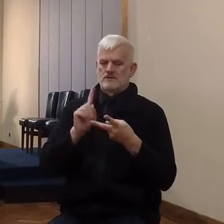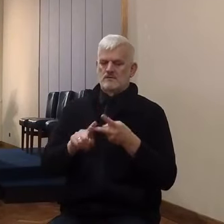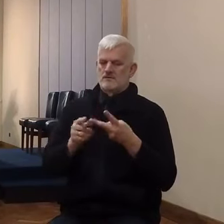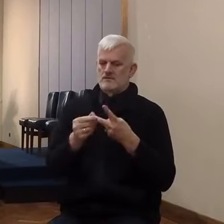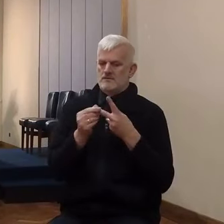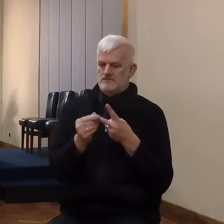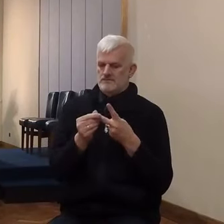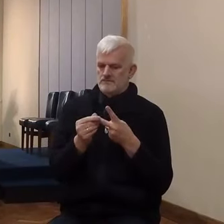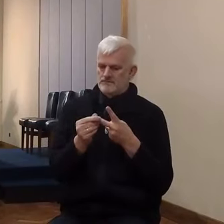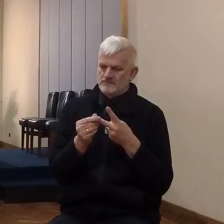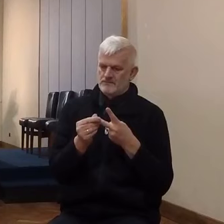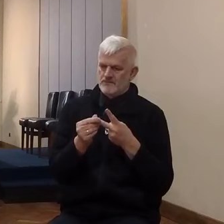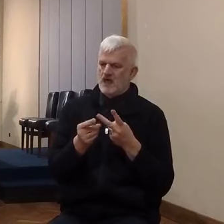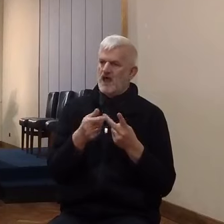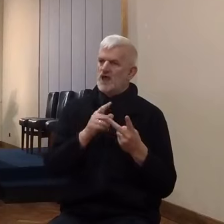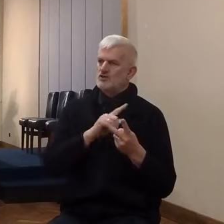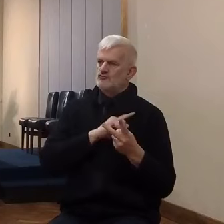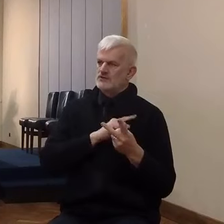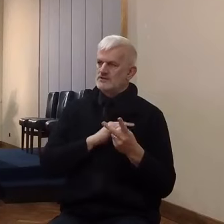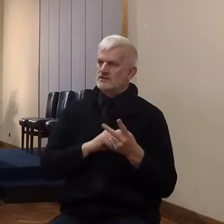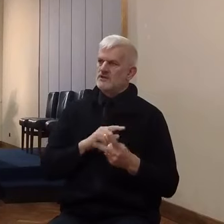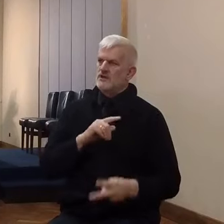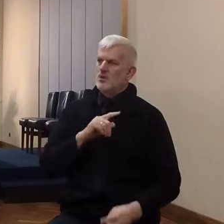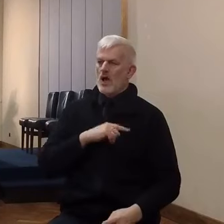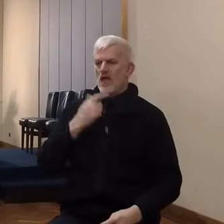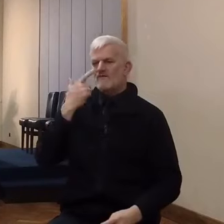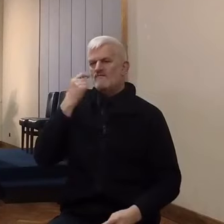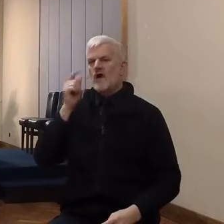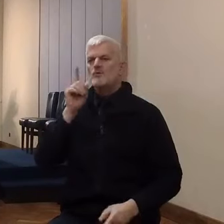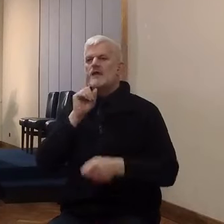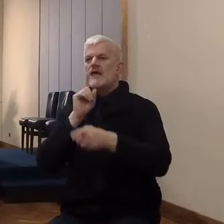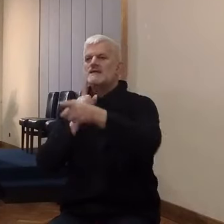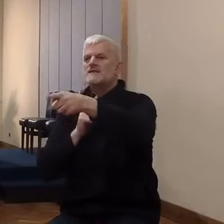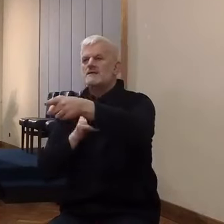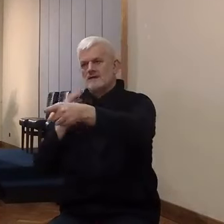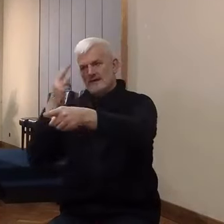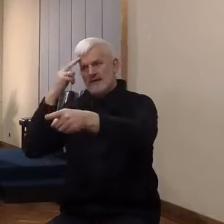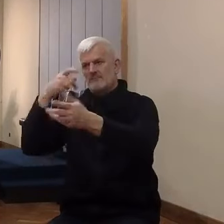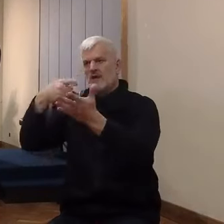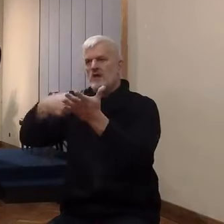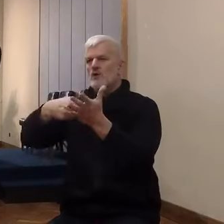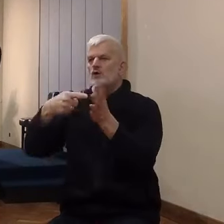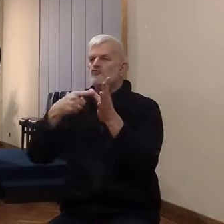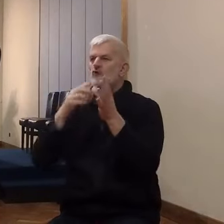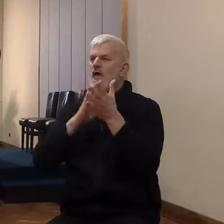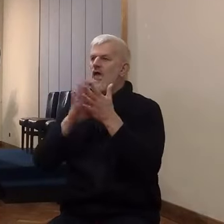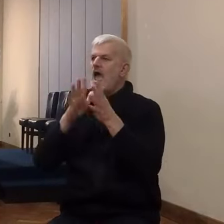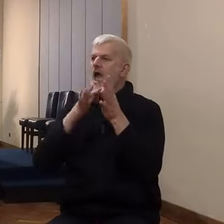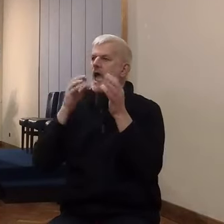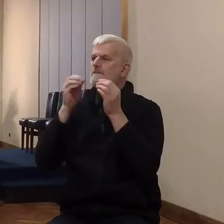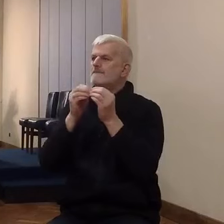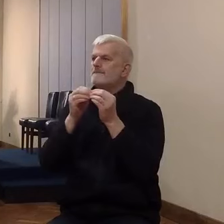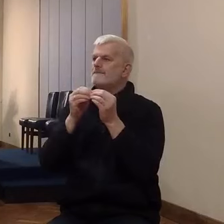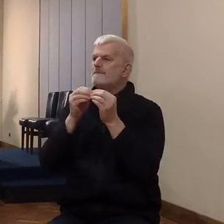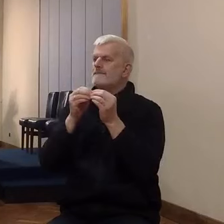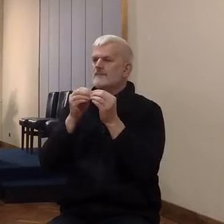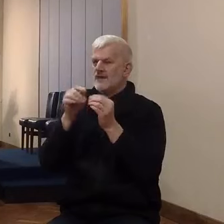and that is because they discovered Rhea, the child of faith, a converted Canaanite, one who